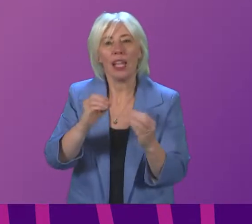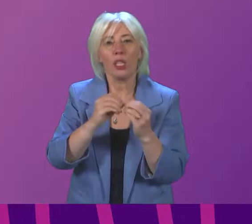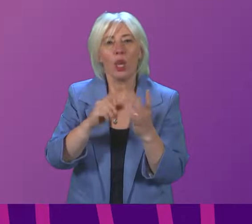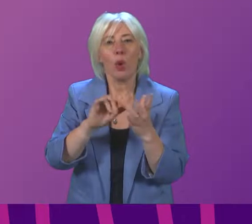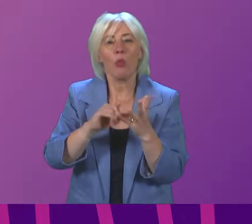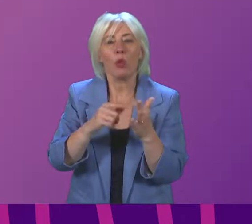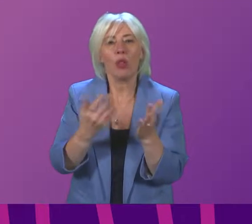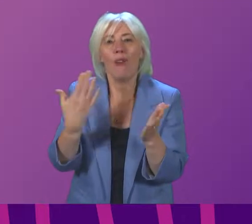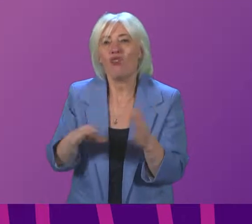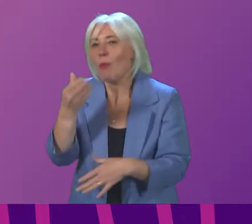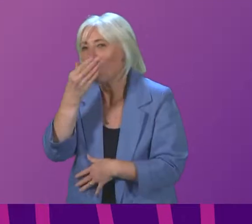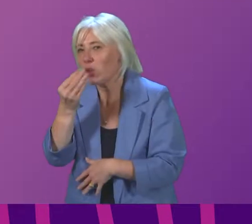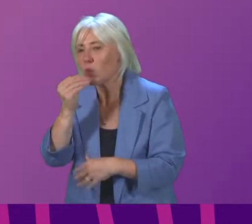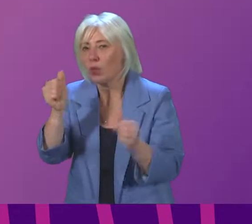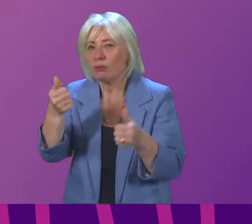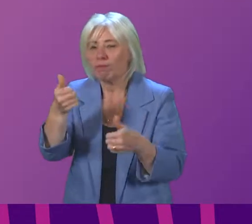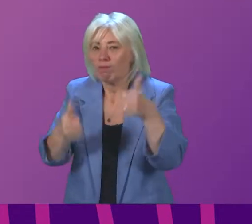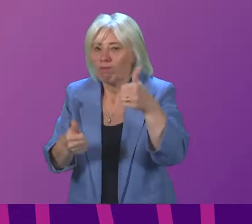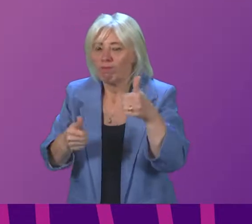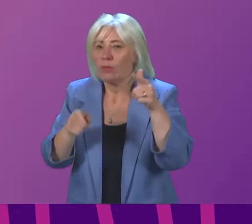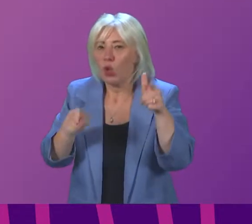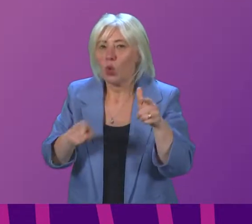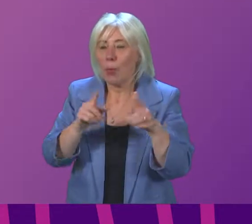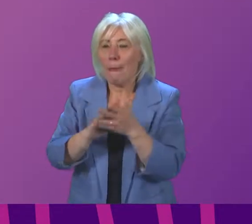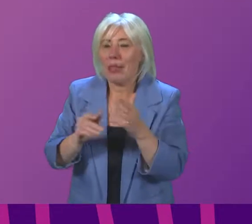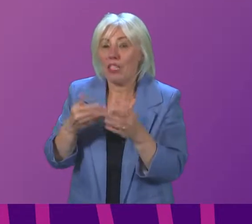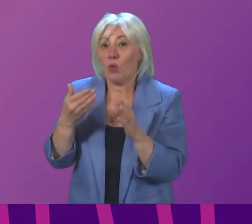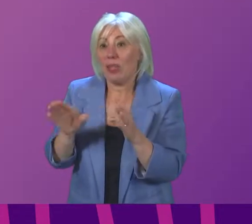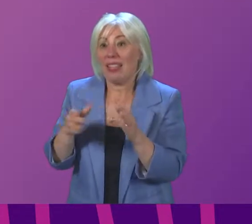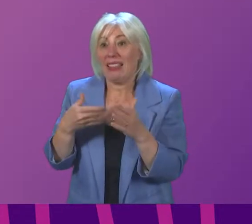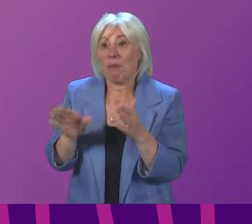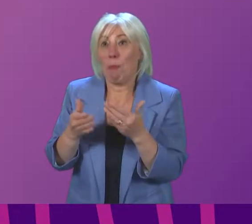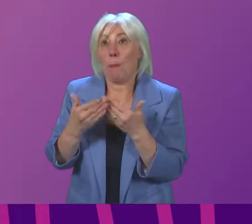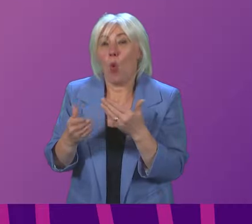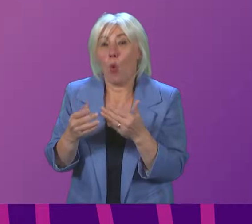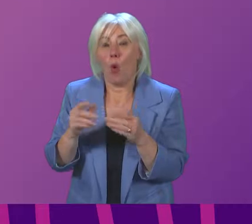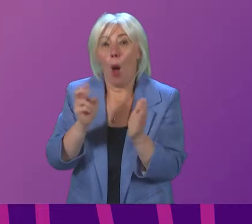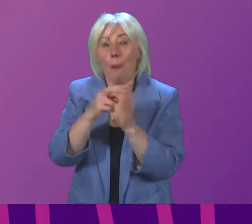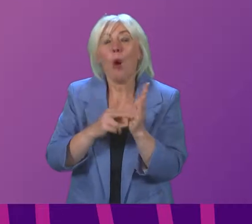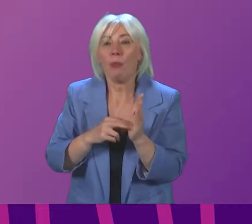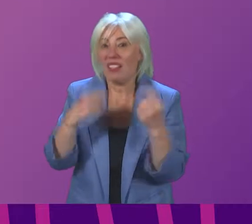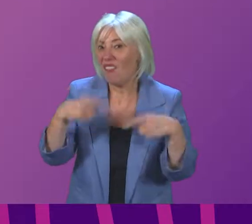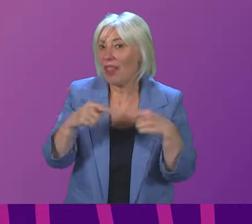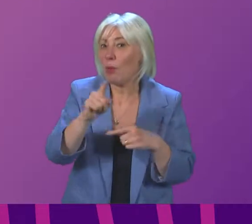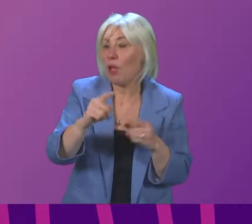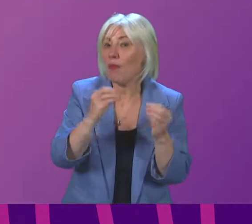over flu vaccination. That will free up significant numbers of appointments and also removing, on clinical advice, the four UK chief medical